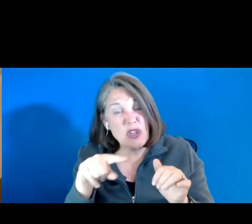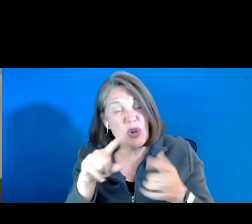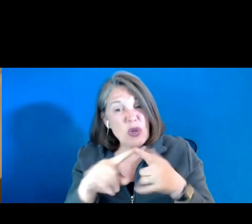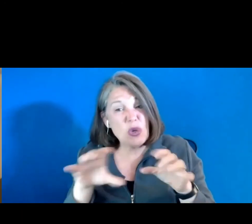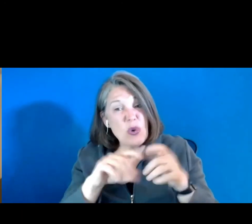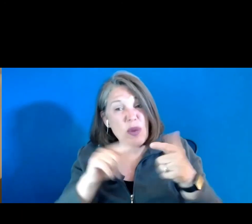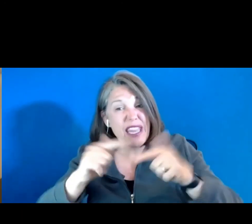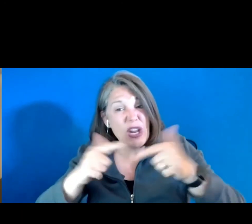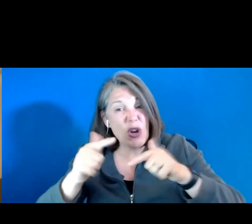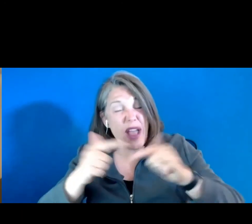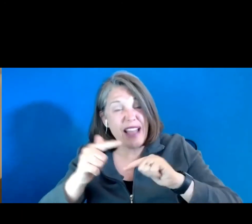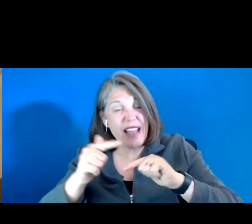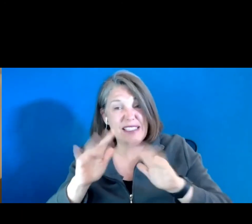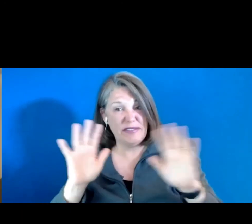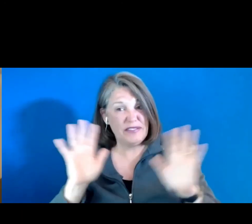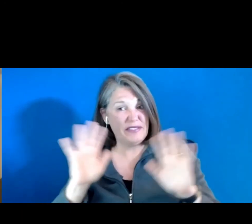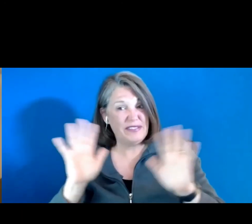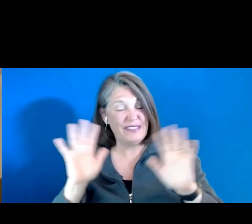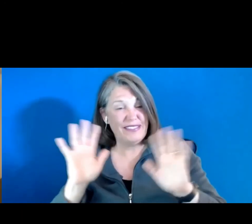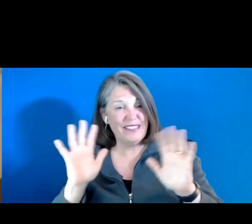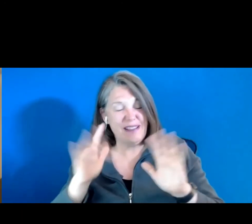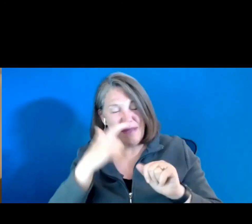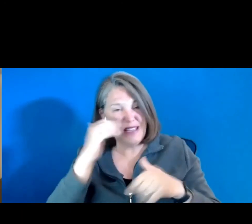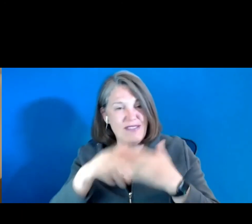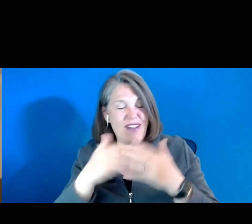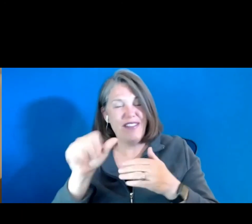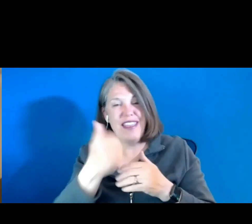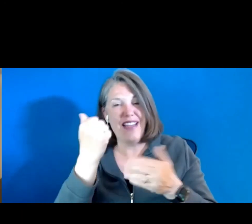because of all of the other, uh, advantages.